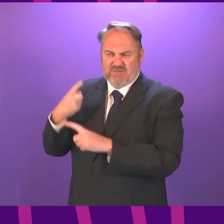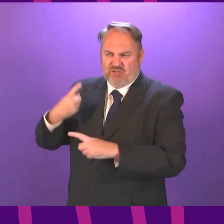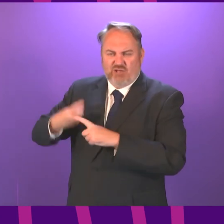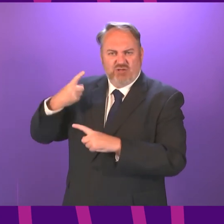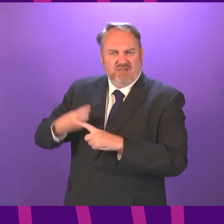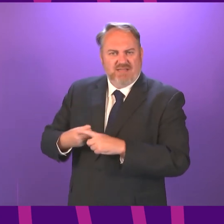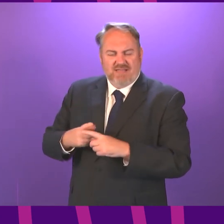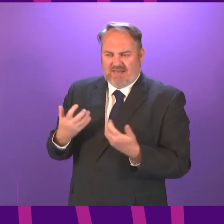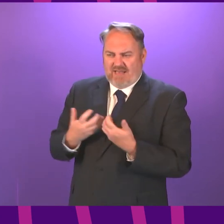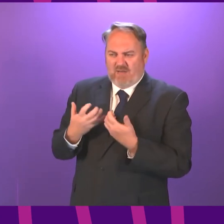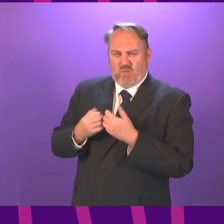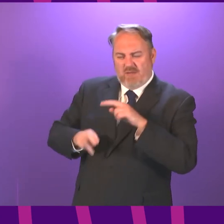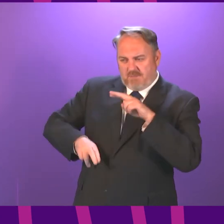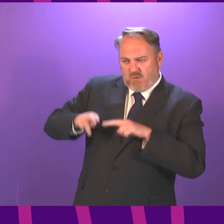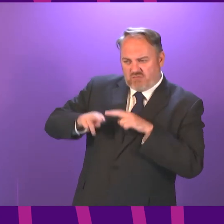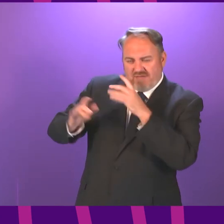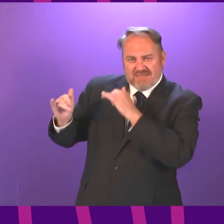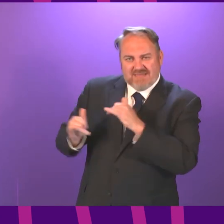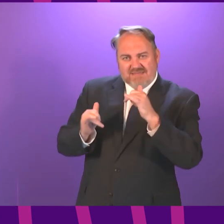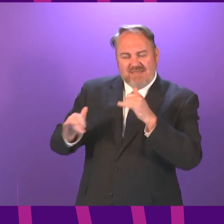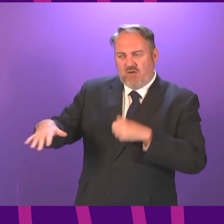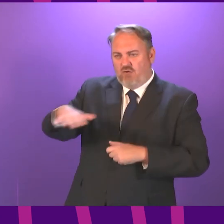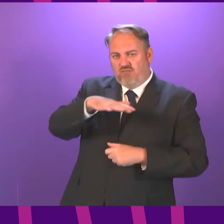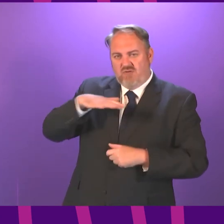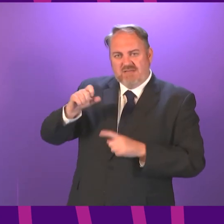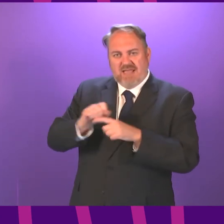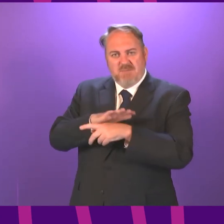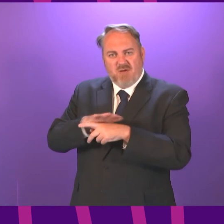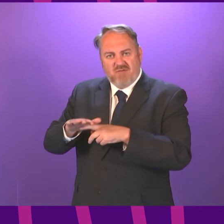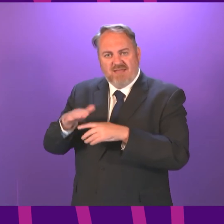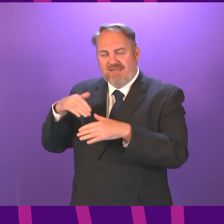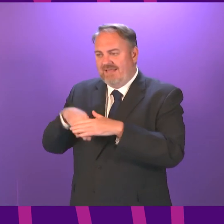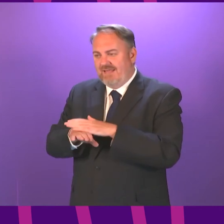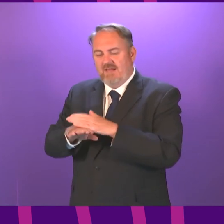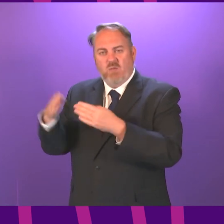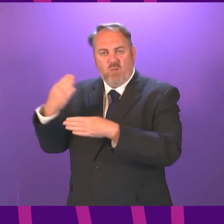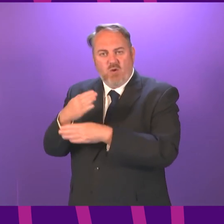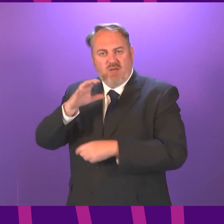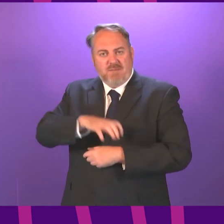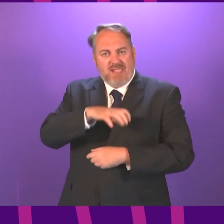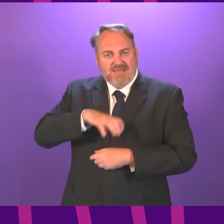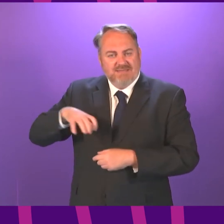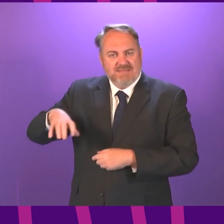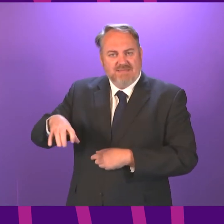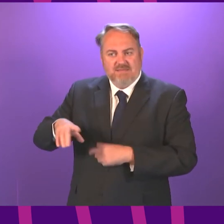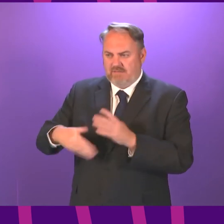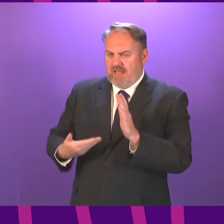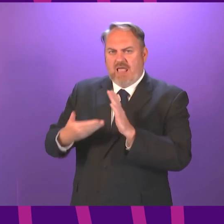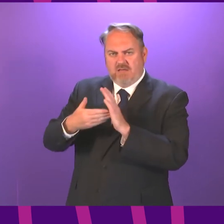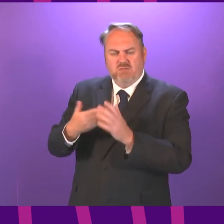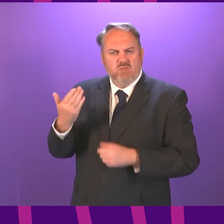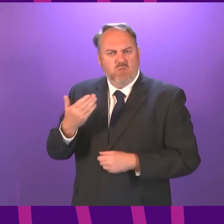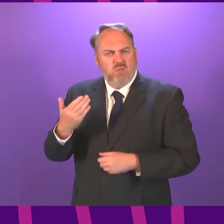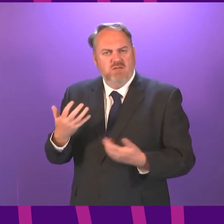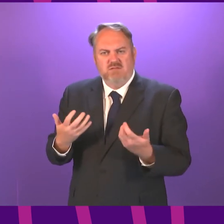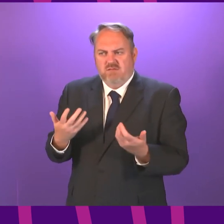testing is now being carried out across the city and workplaces both in public and private sectors and in our schools so we can see urgent